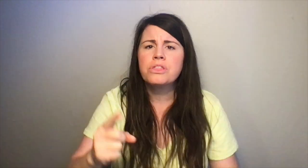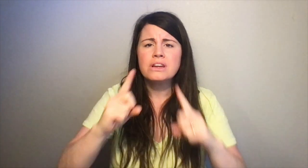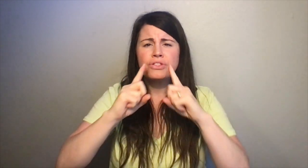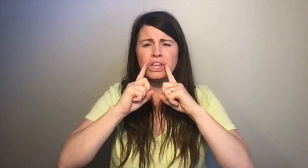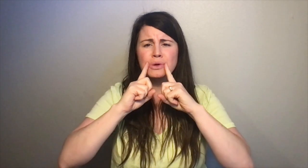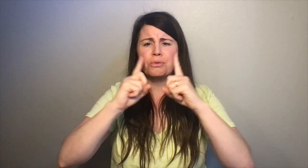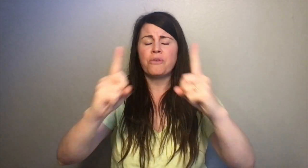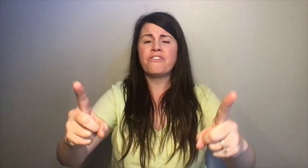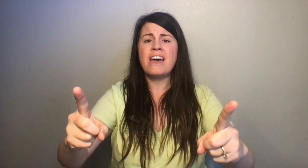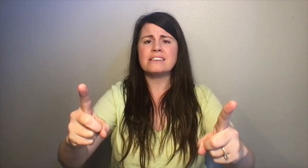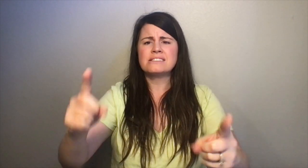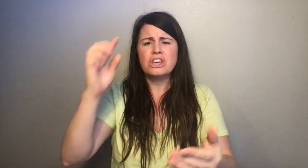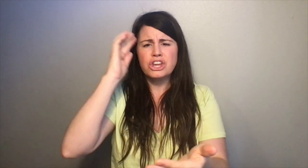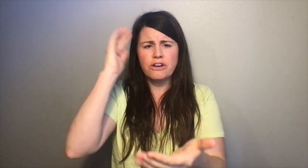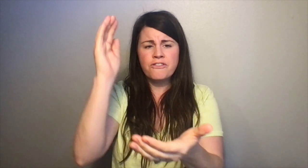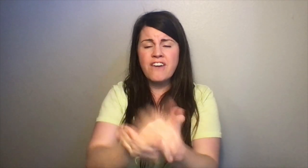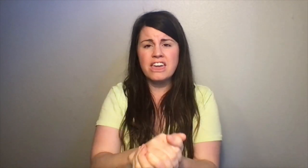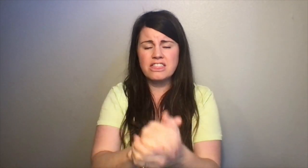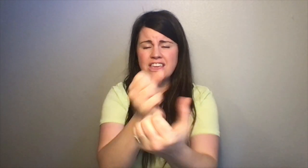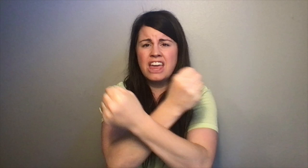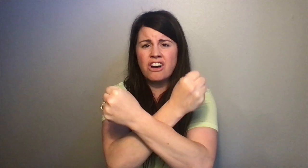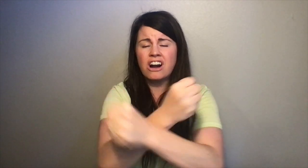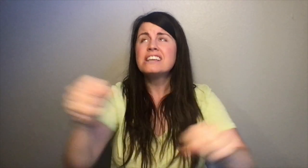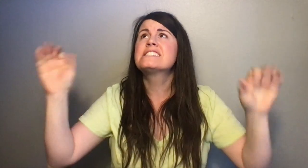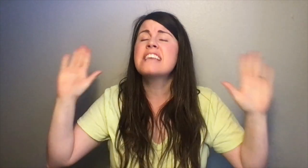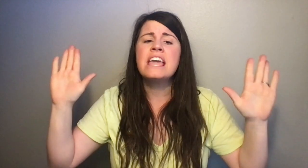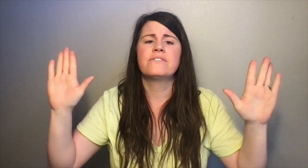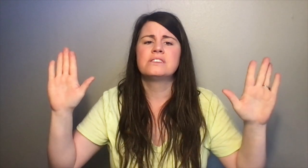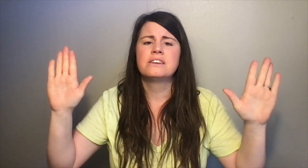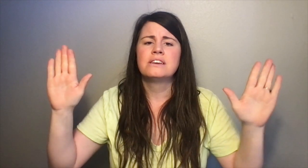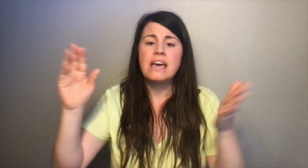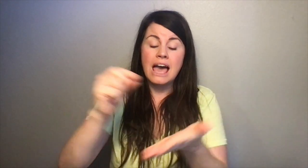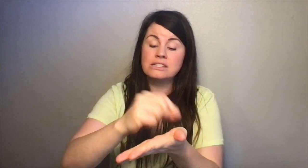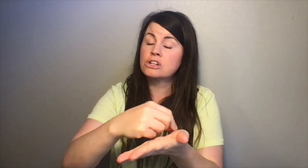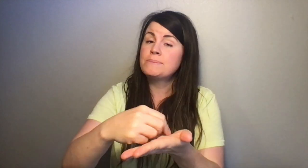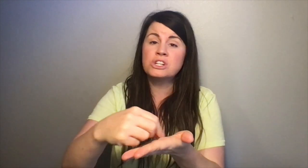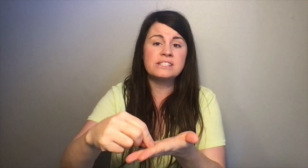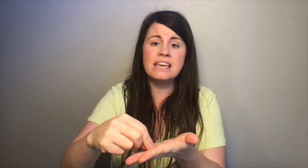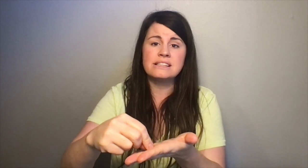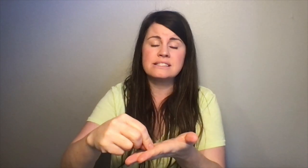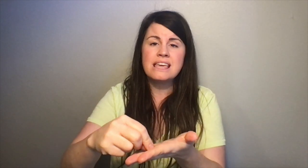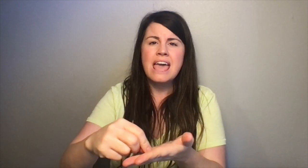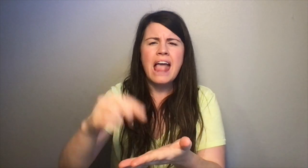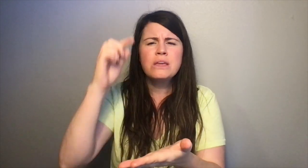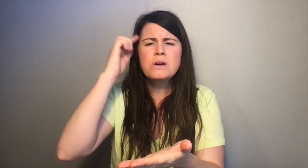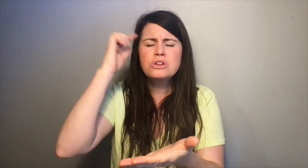that you profess your faith and are saved. As scripture says, anyone who